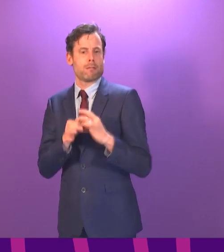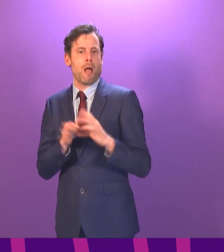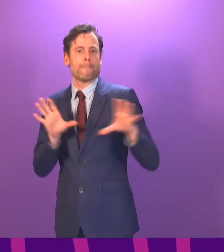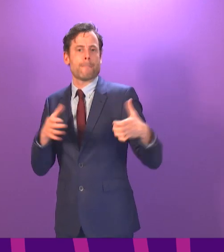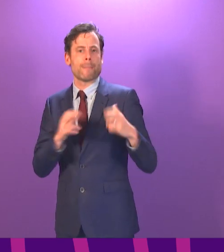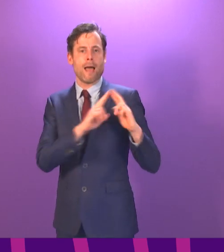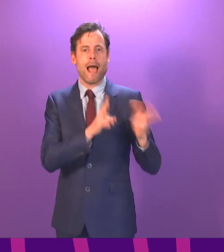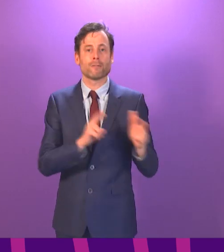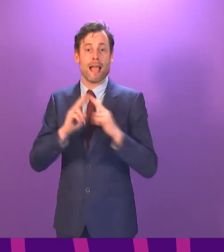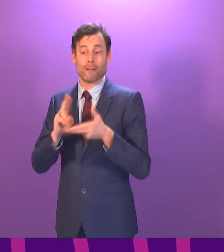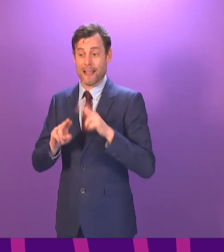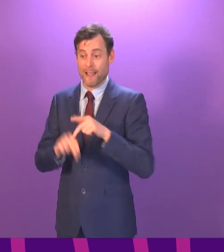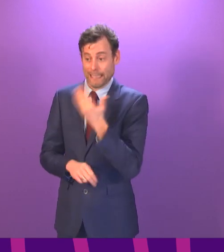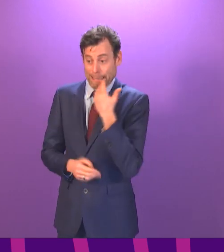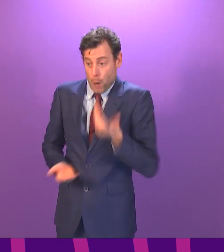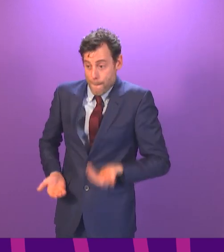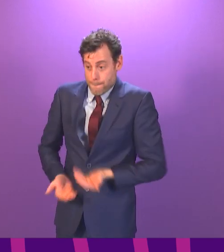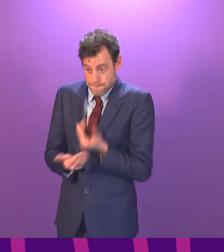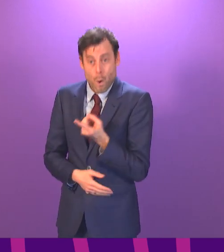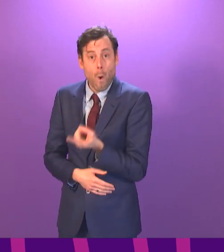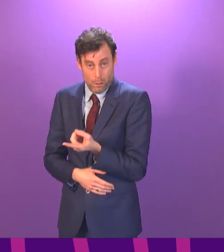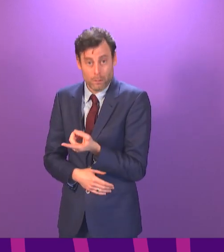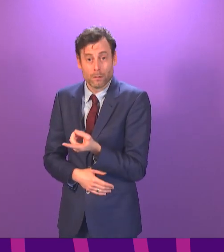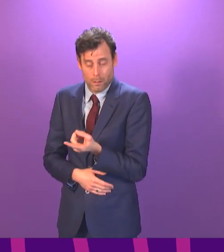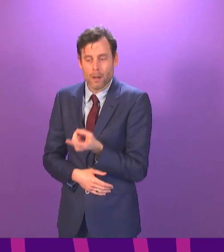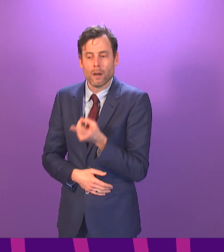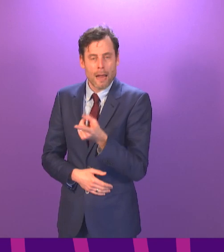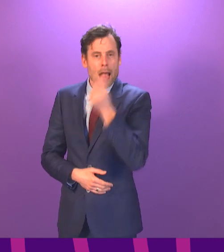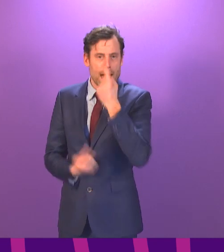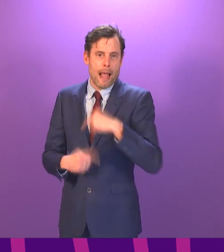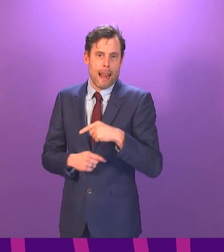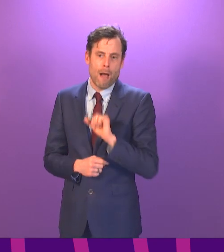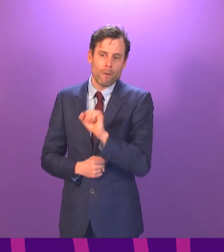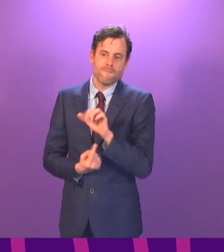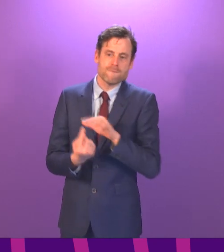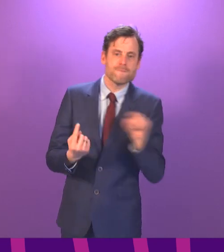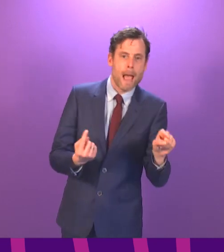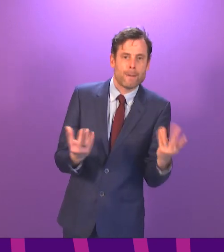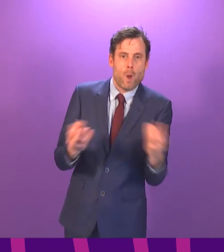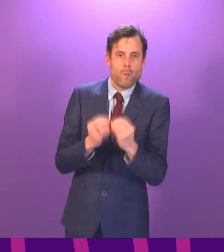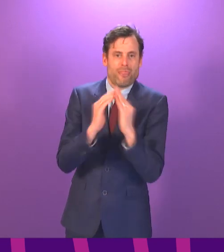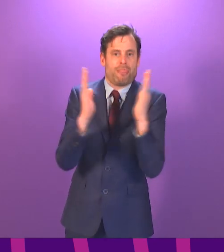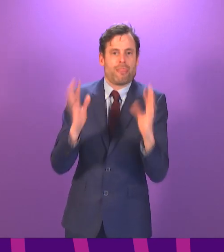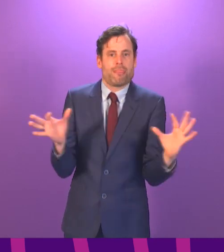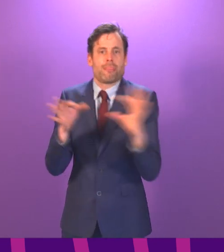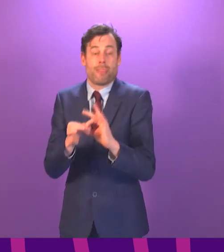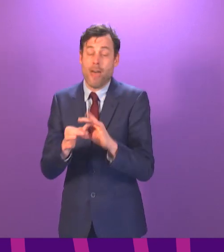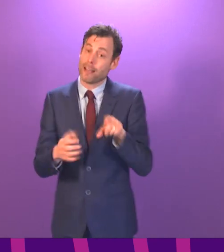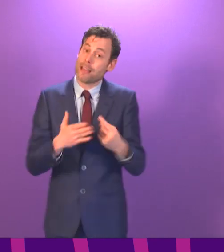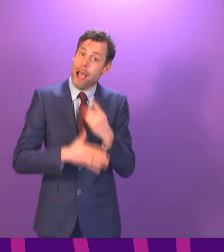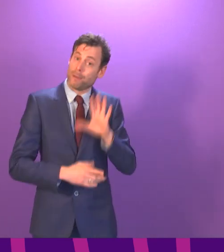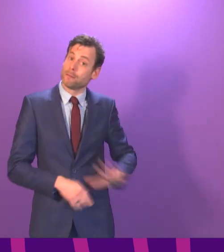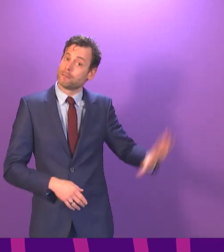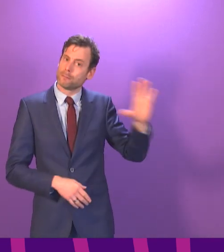with another household of new parents. There is no such provision in Scotland. Good parental mental health is a matter of profound importance